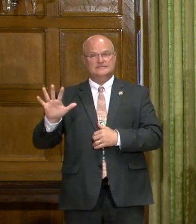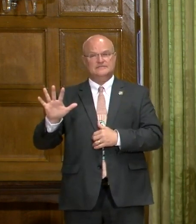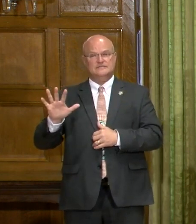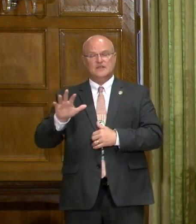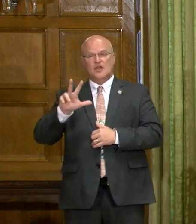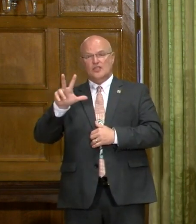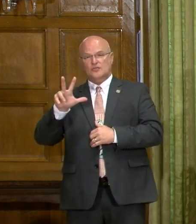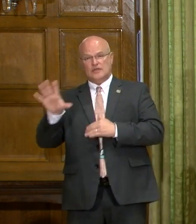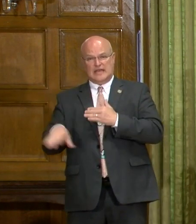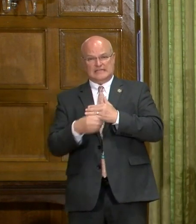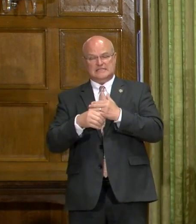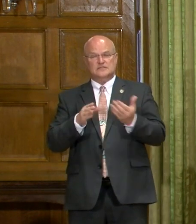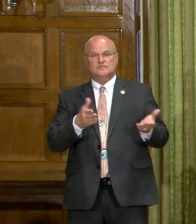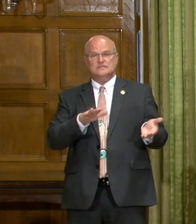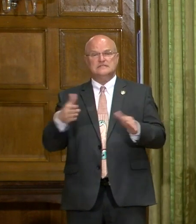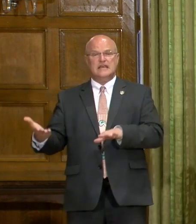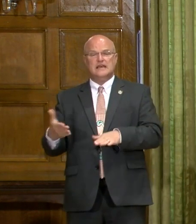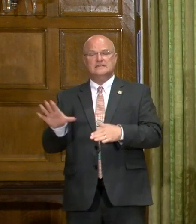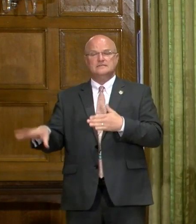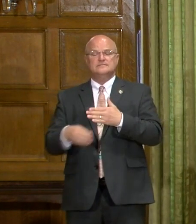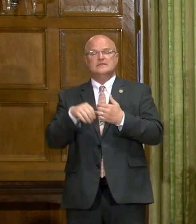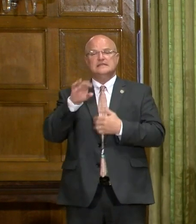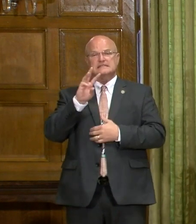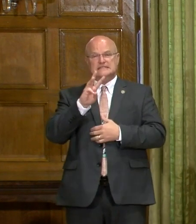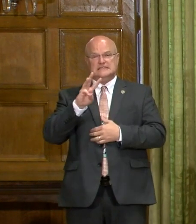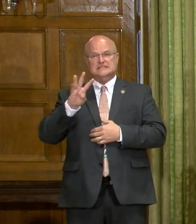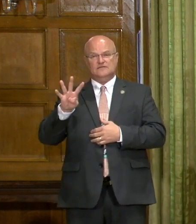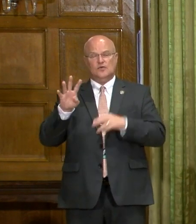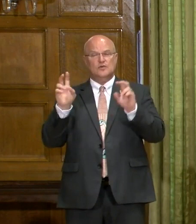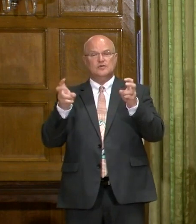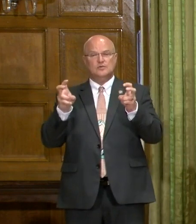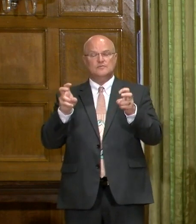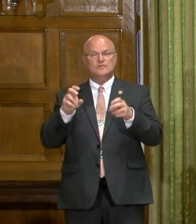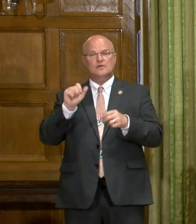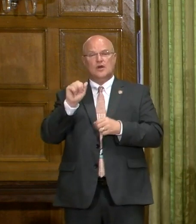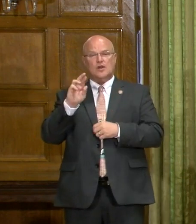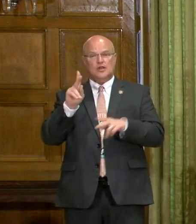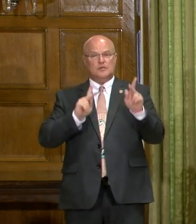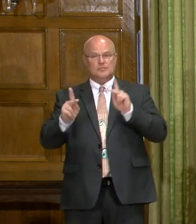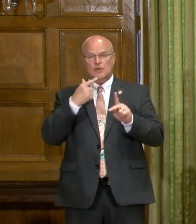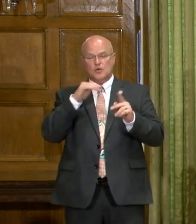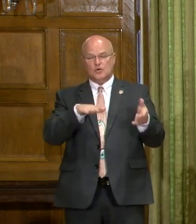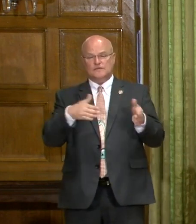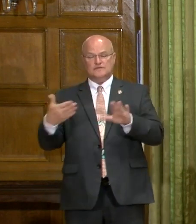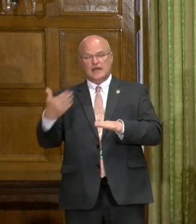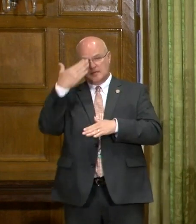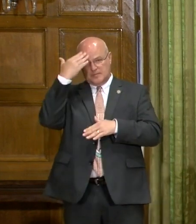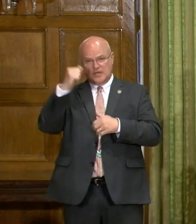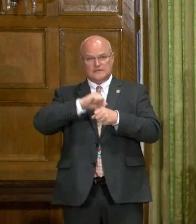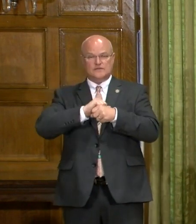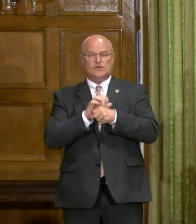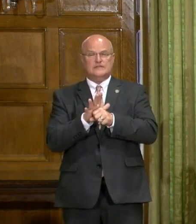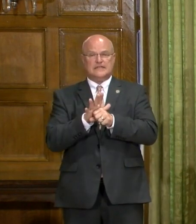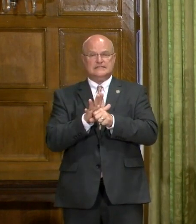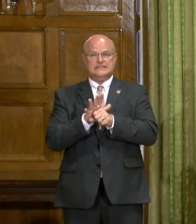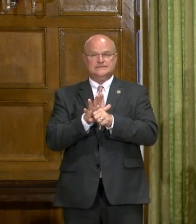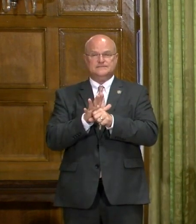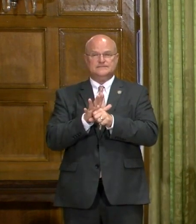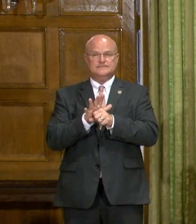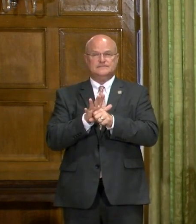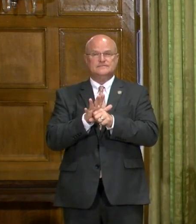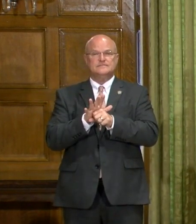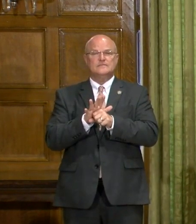Three additional deaths. So we're brings us to 64 in terms of Arkansans who died because of COVID-19.